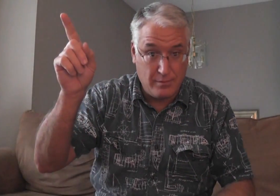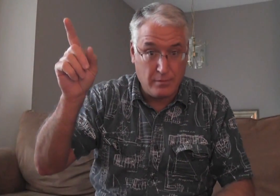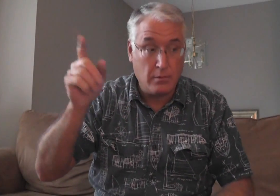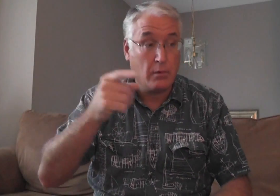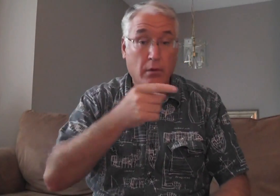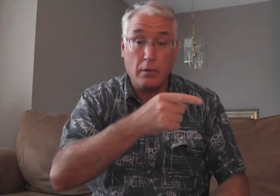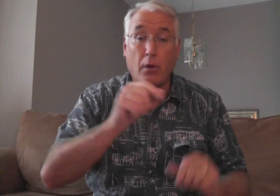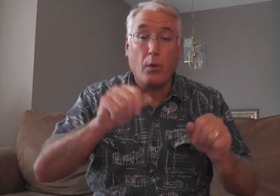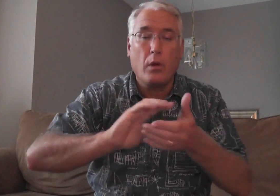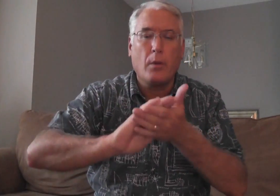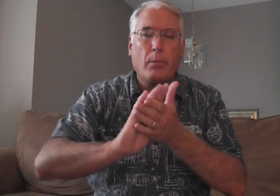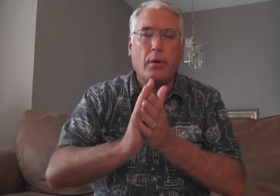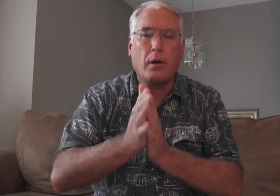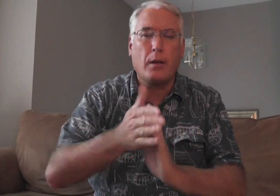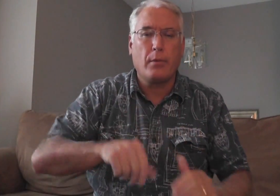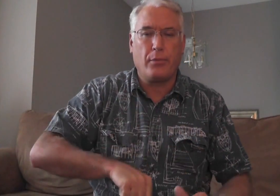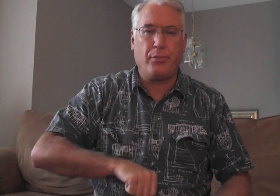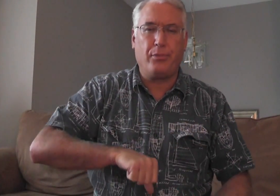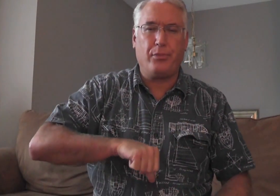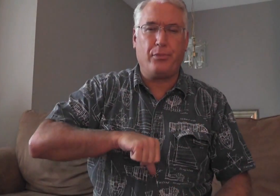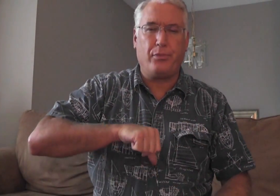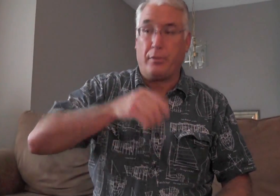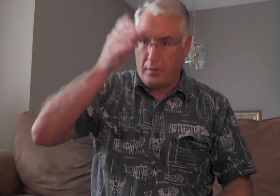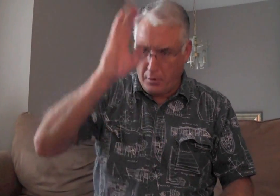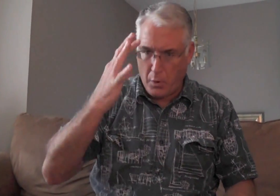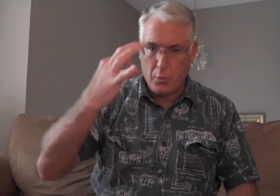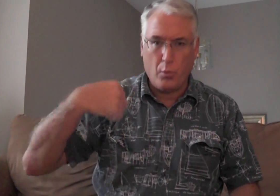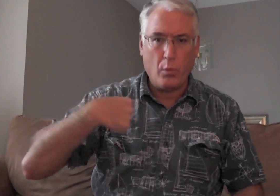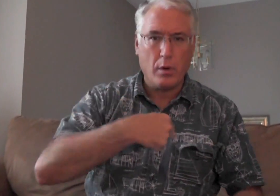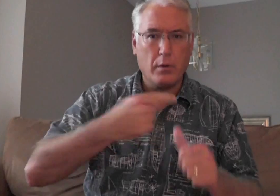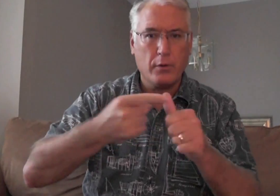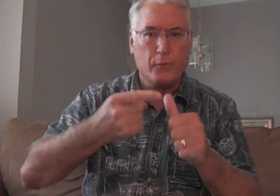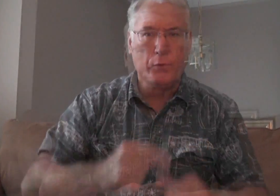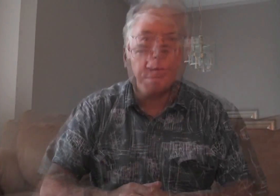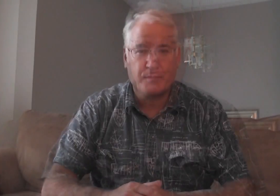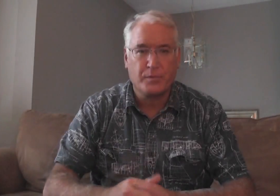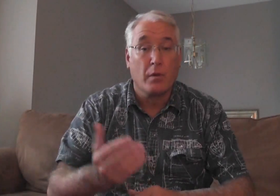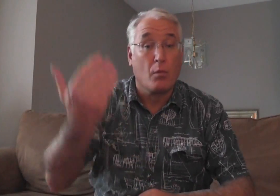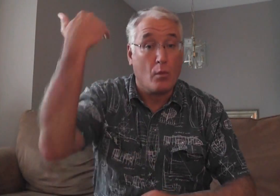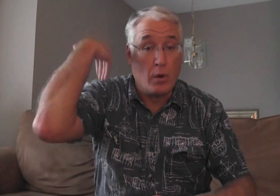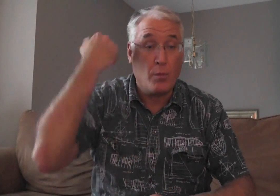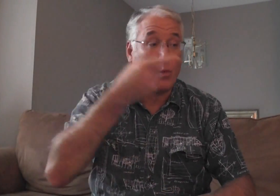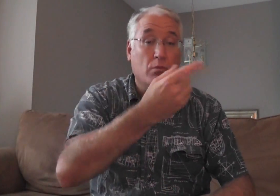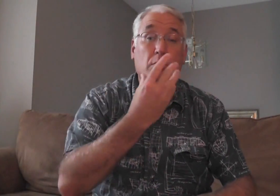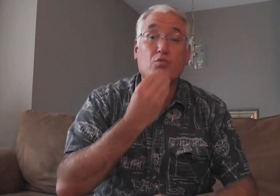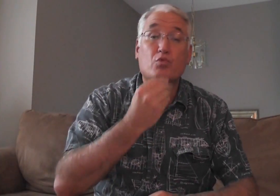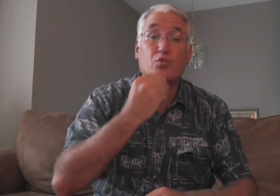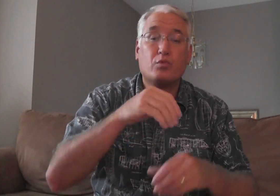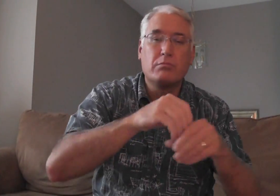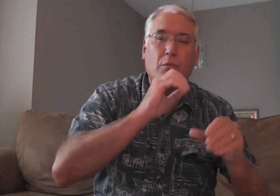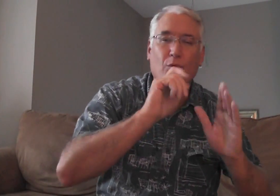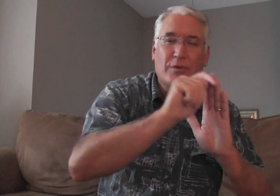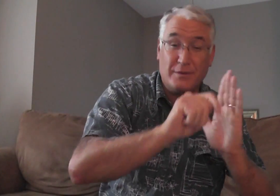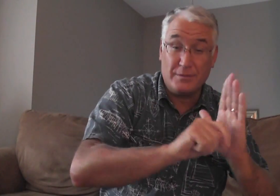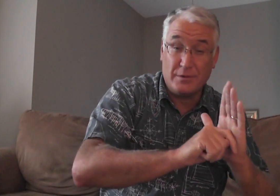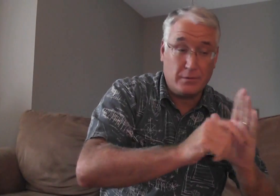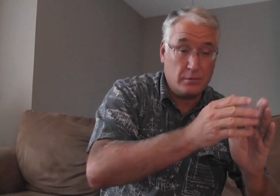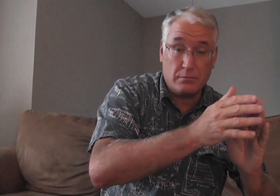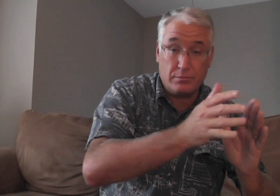to himself to have a relationship to him. But they could become prideful. God chose this first long ago, the Jewish people during Old